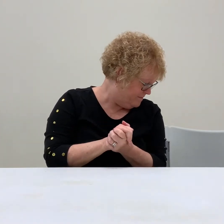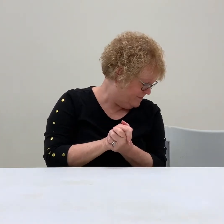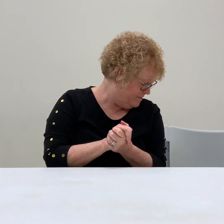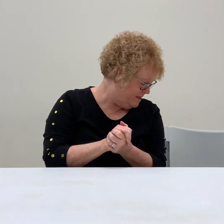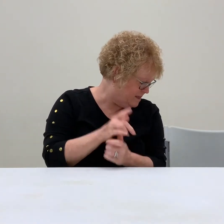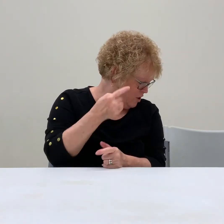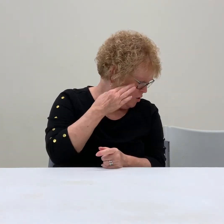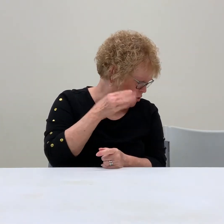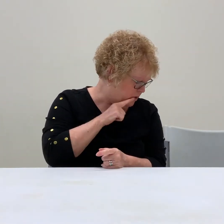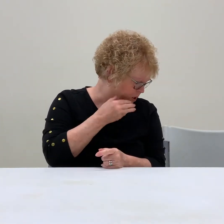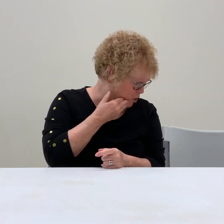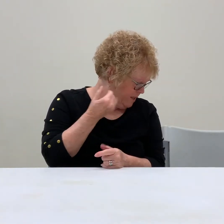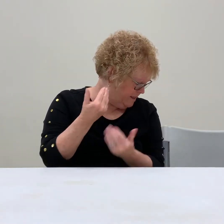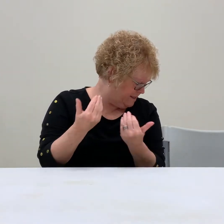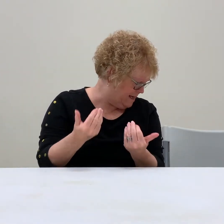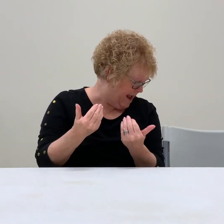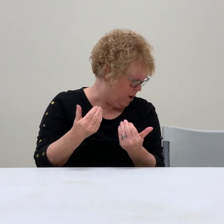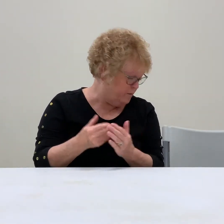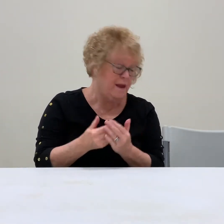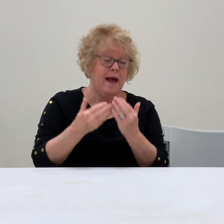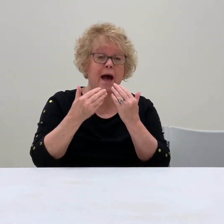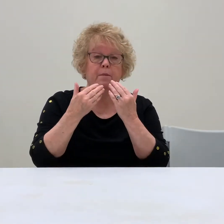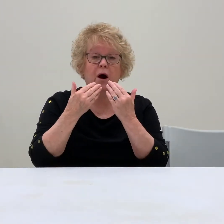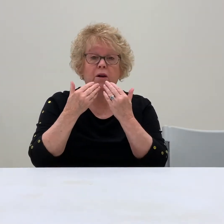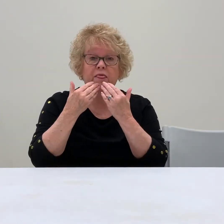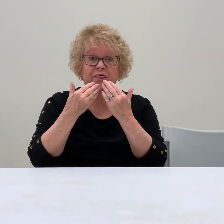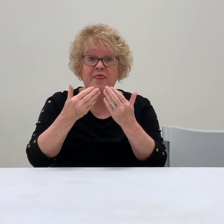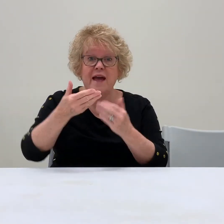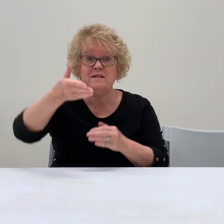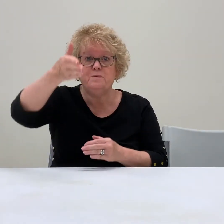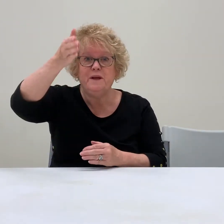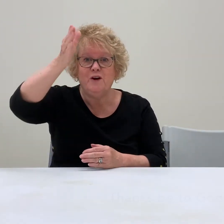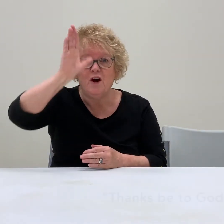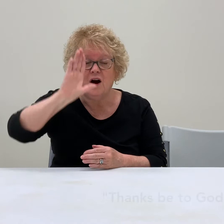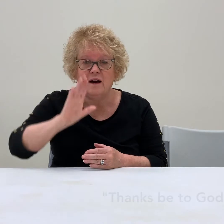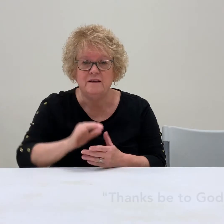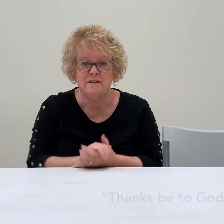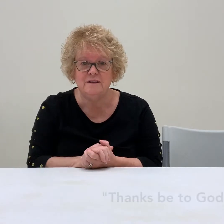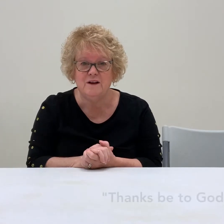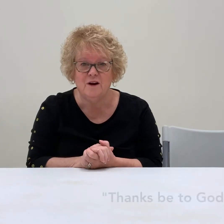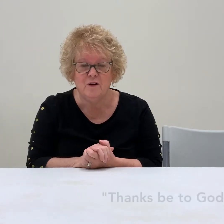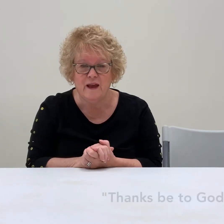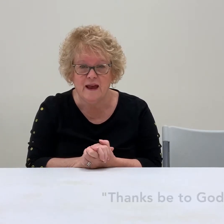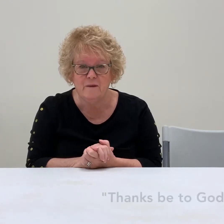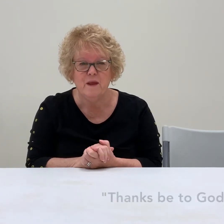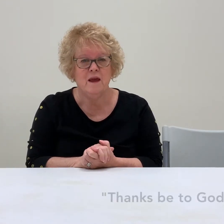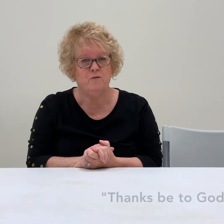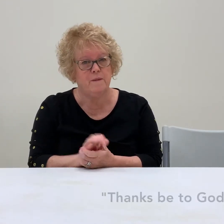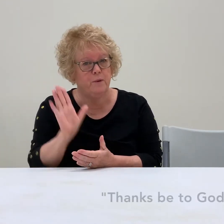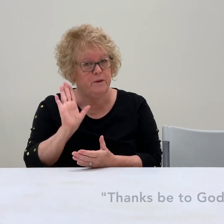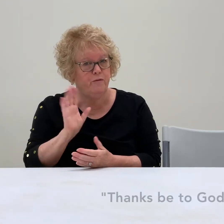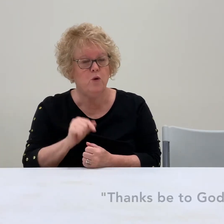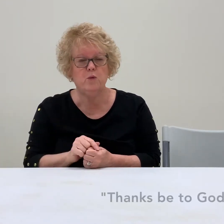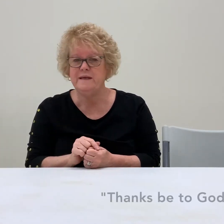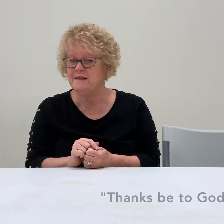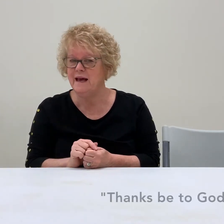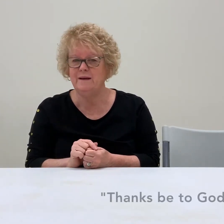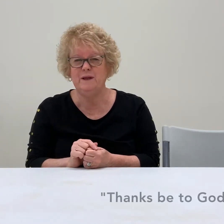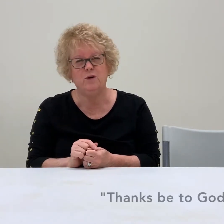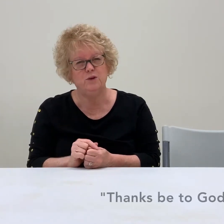since I know you're really good at this now, how about, thanks be to God. Okay? Remember before we said we don't